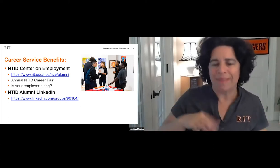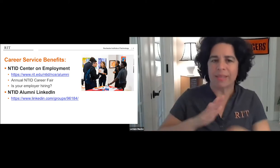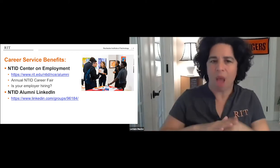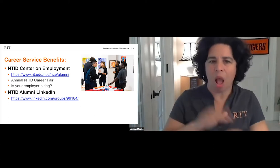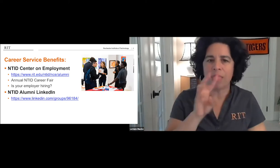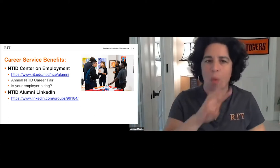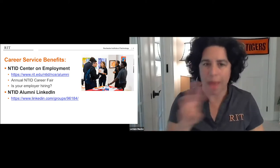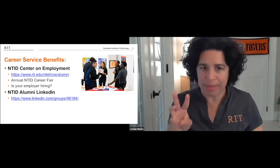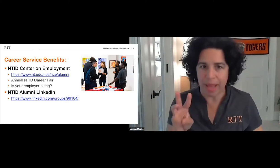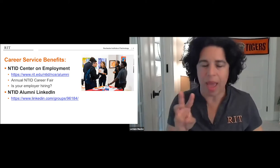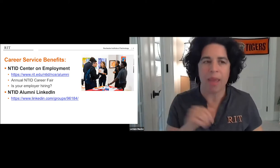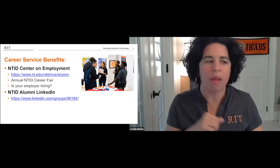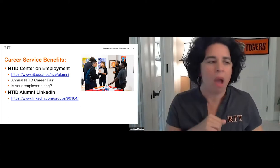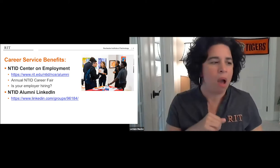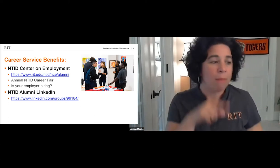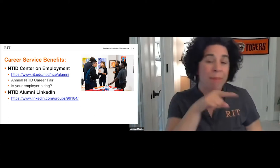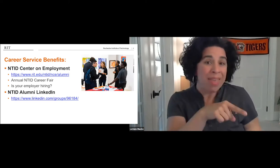variety of benefits on the website.